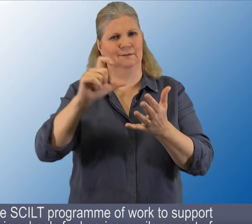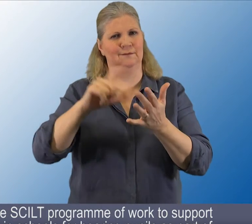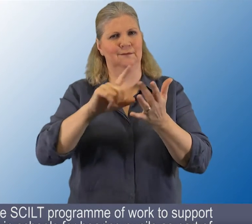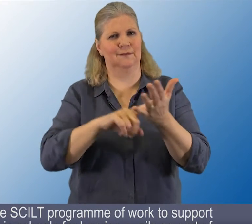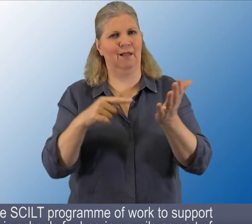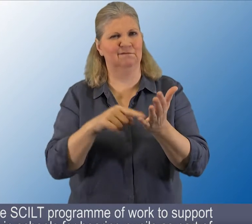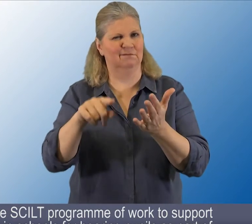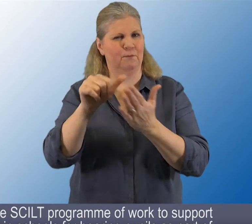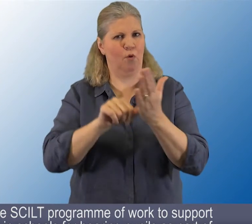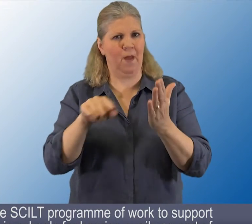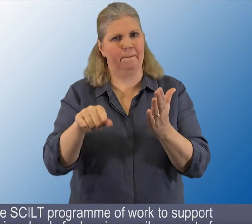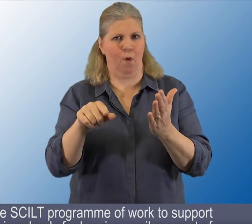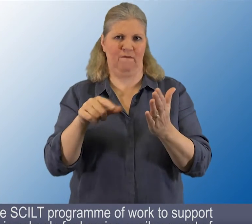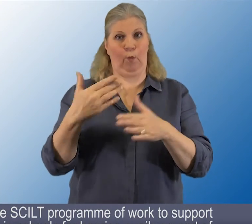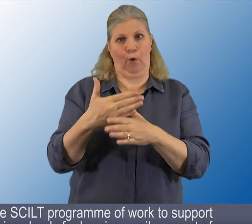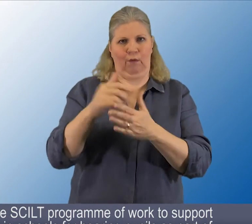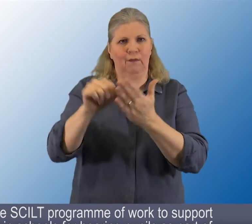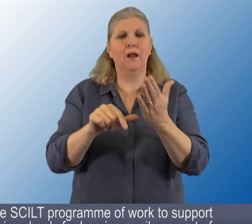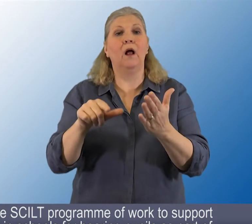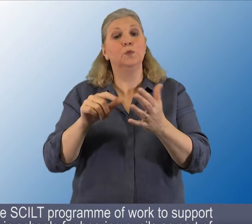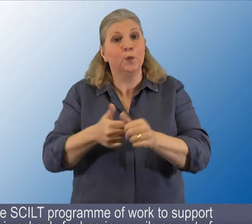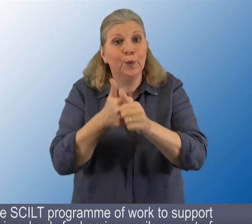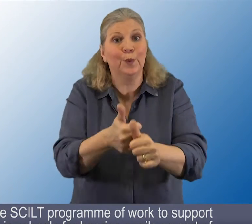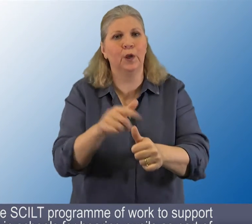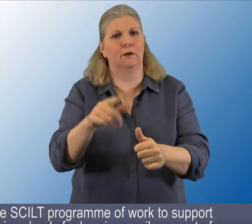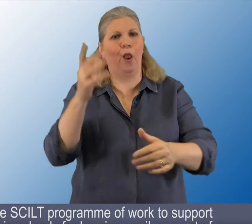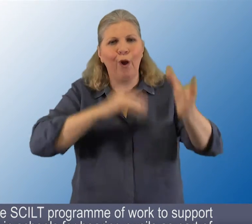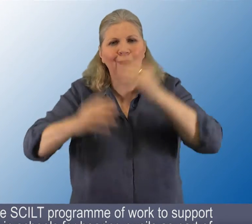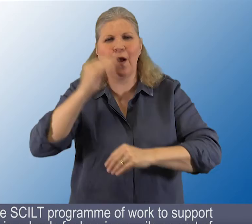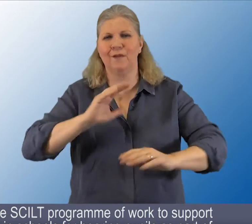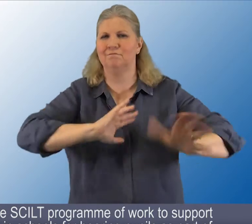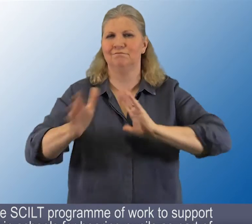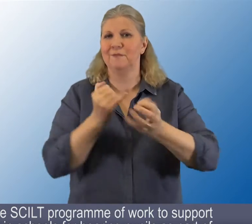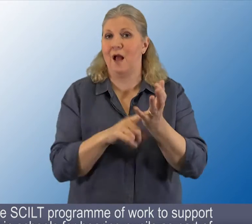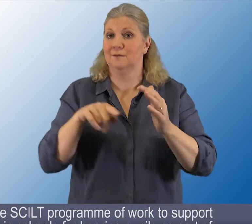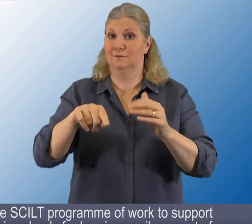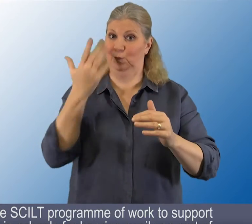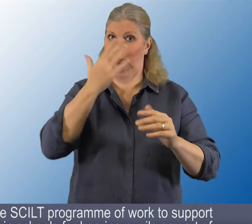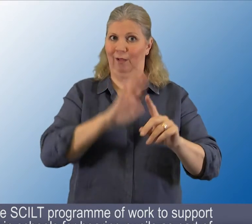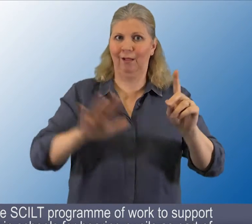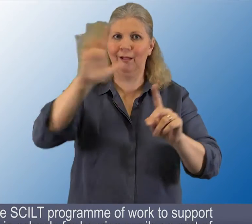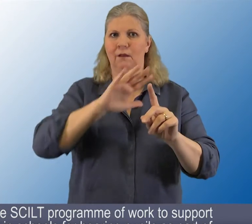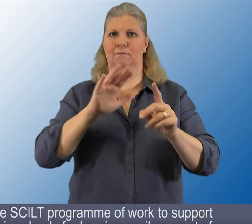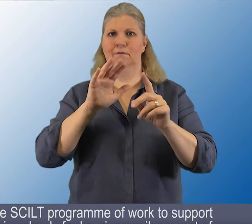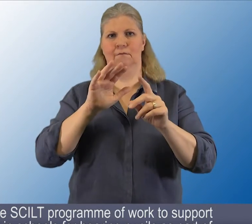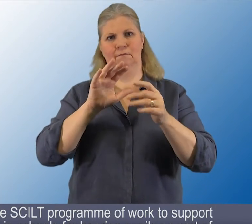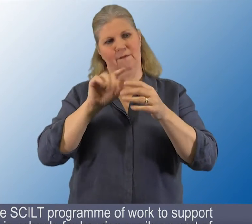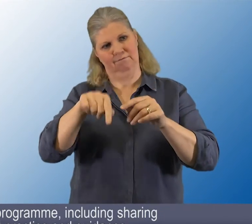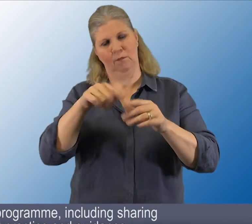15. Contribute to the SILC program of work to support the learning of BSL in schools for hearing pupils as part of the 1